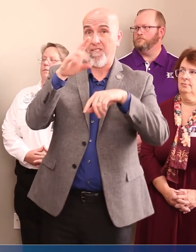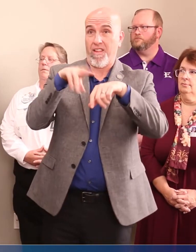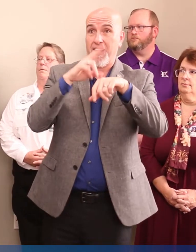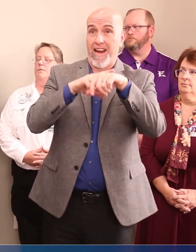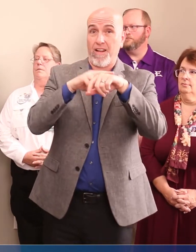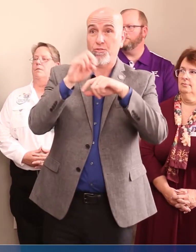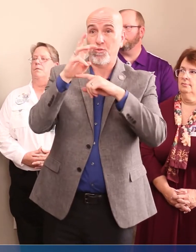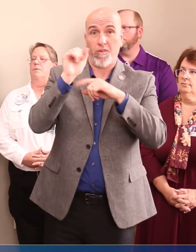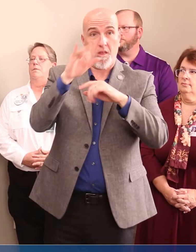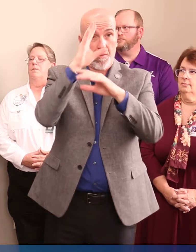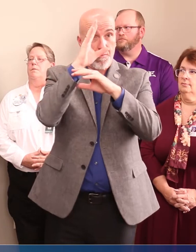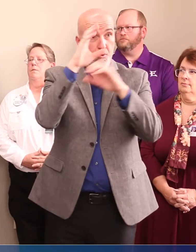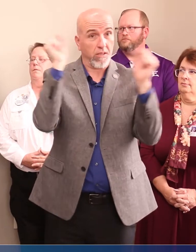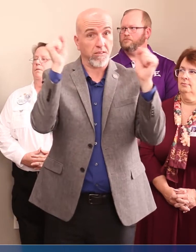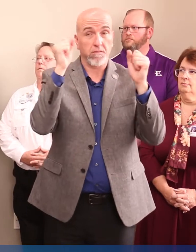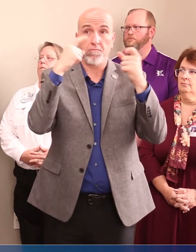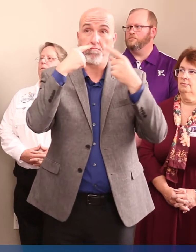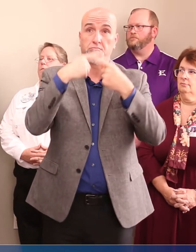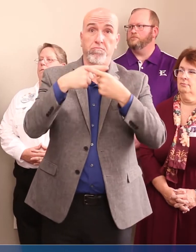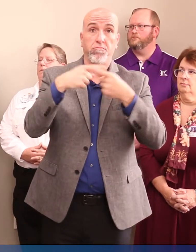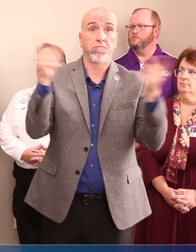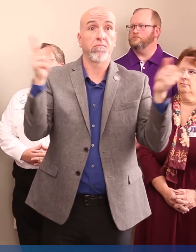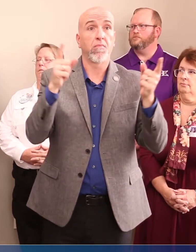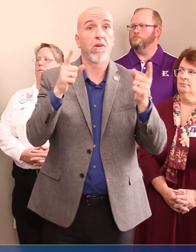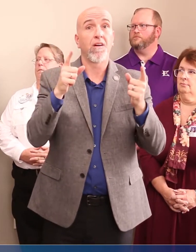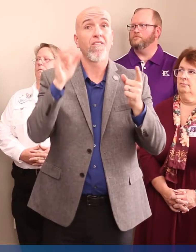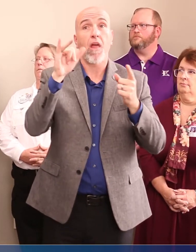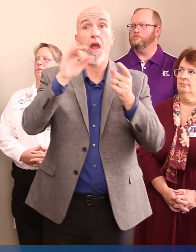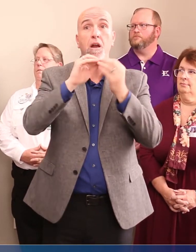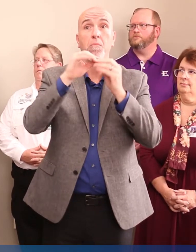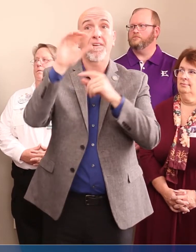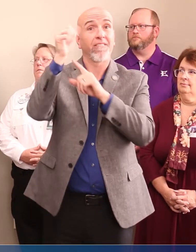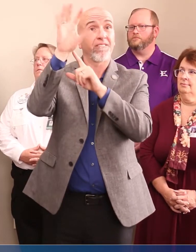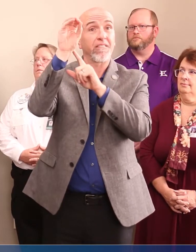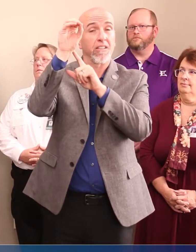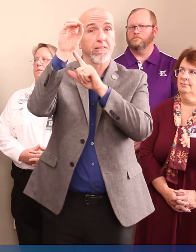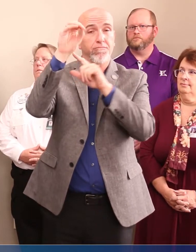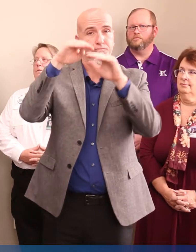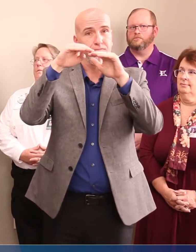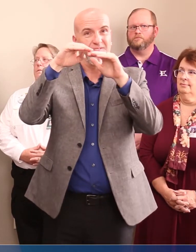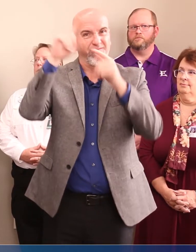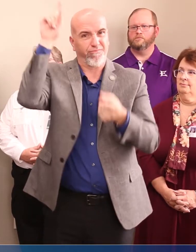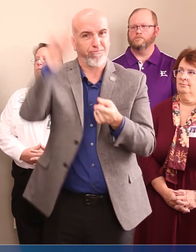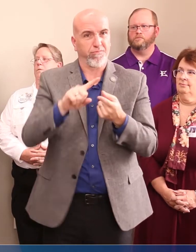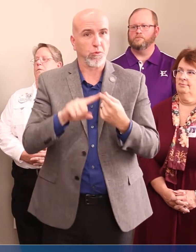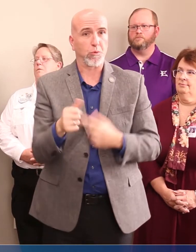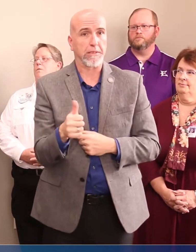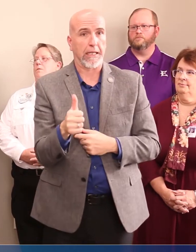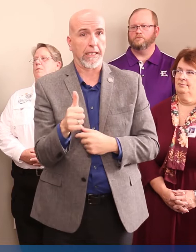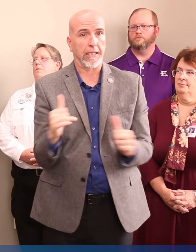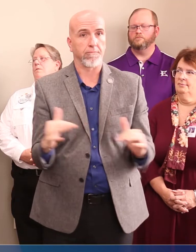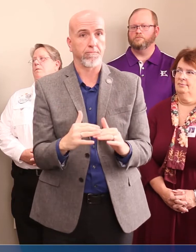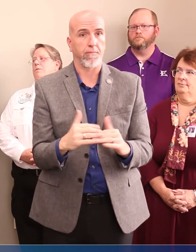networks that President Trump has requested that that number be lowered to 10. So